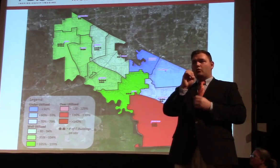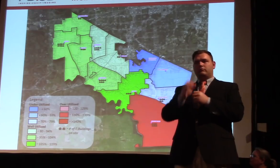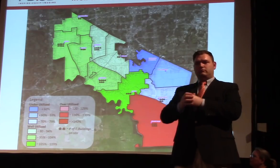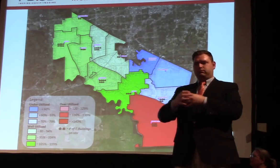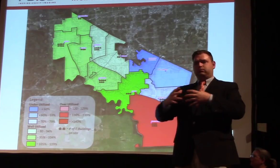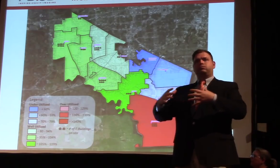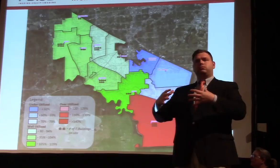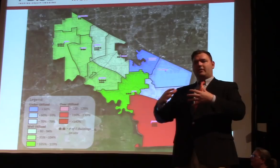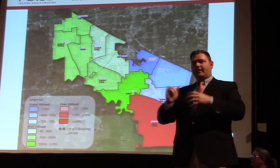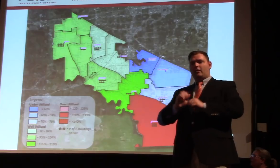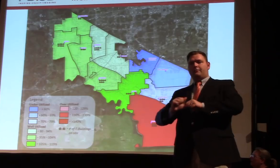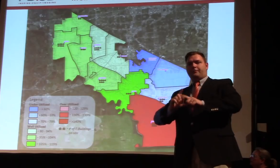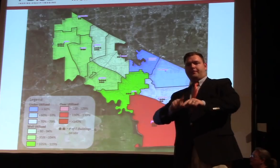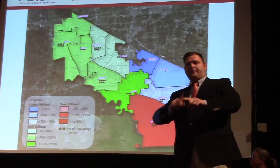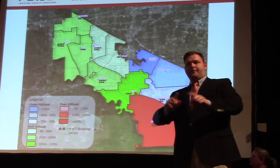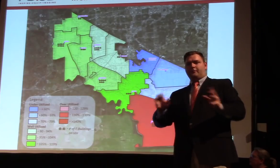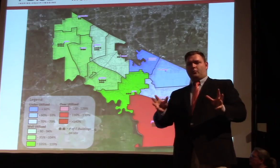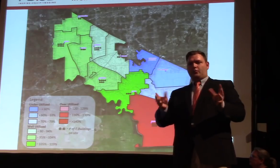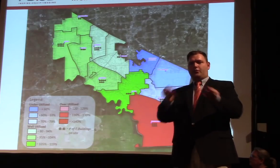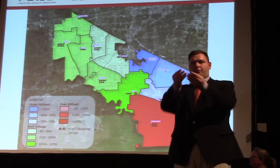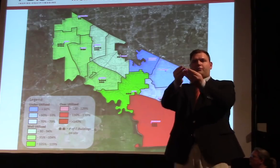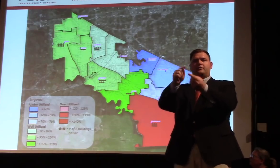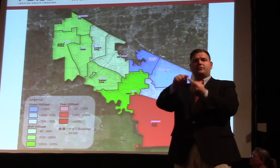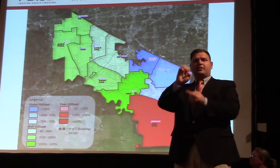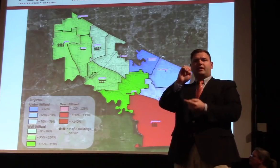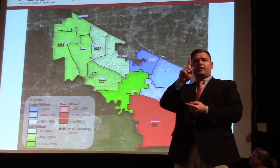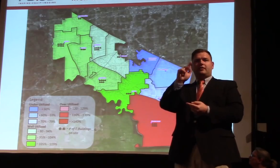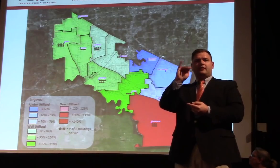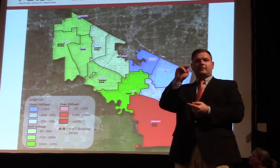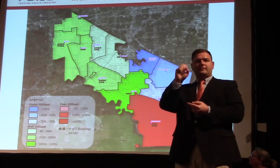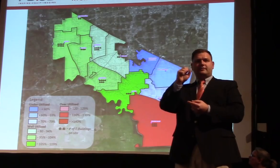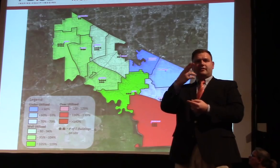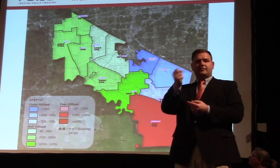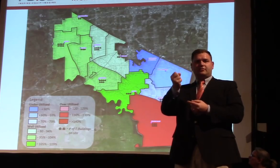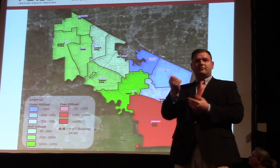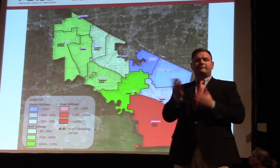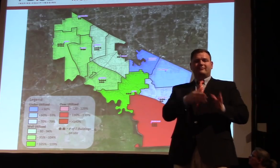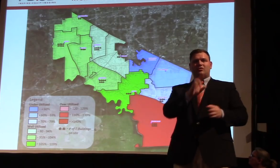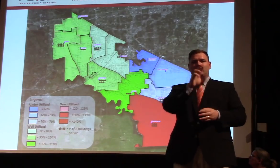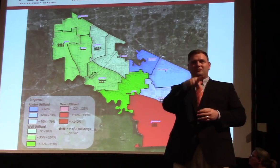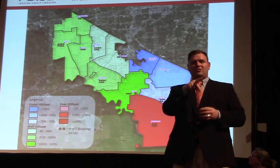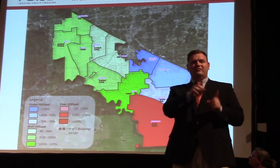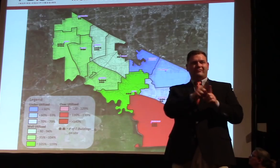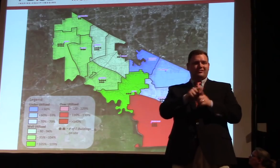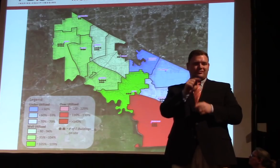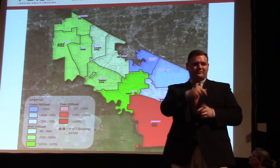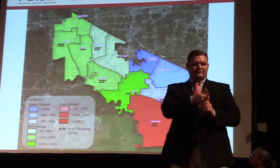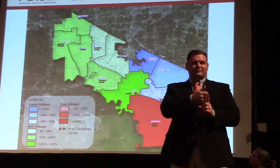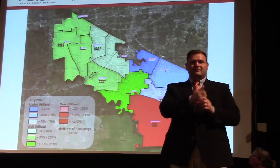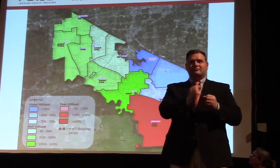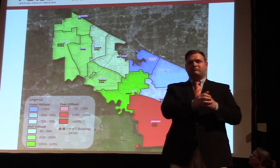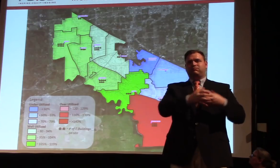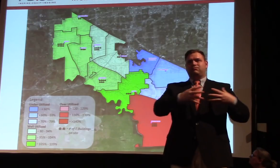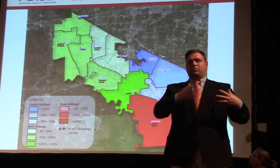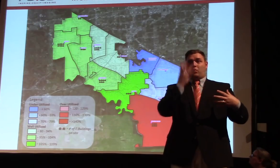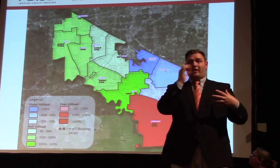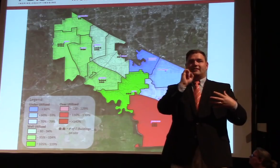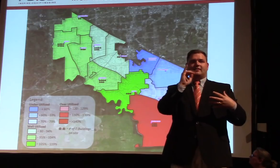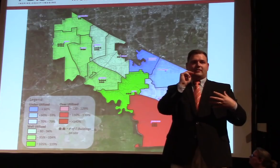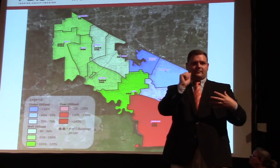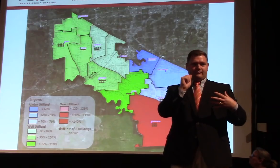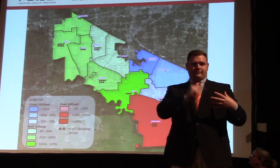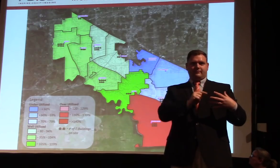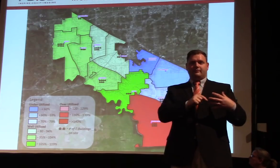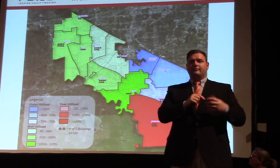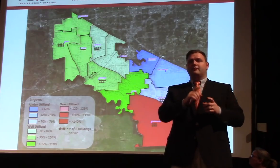School. And then, of course, now we have over-utilization at Ridgepoint, again, because of all that growth associated with Siena. And then we have